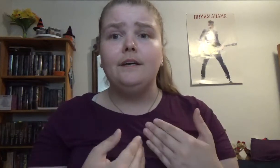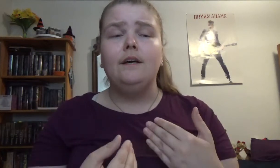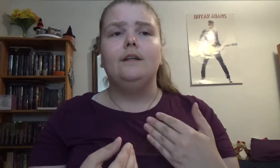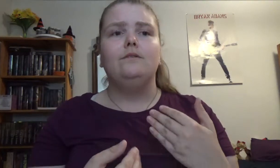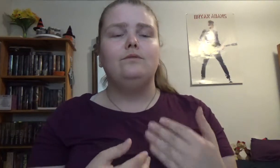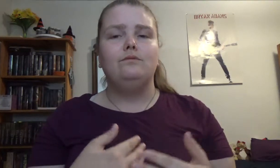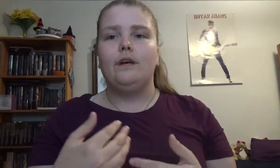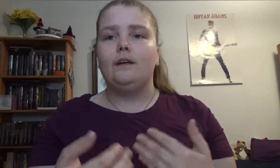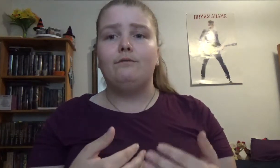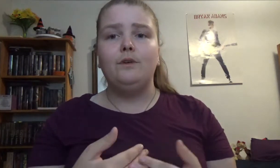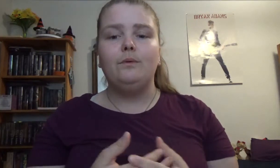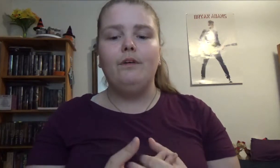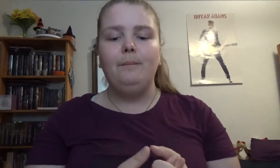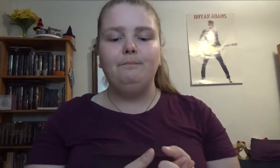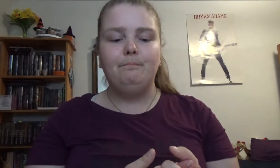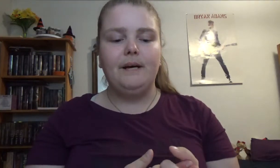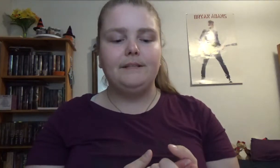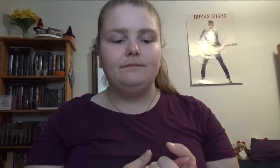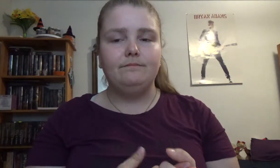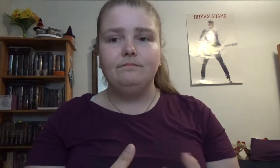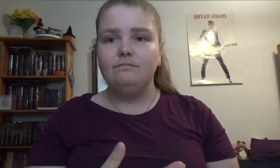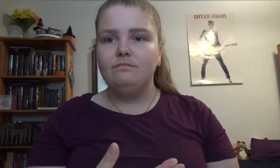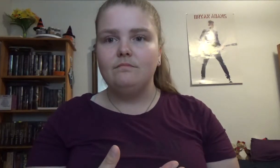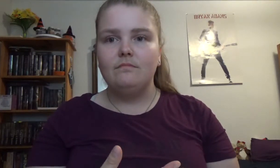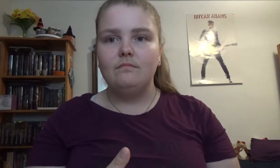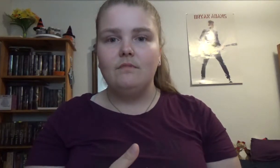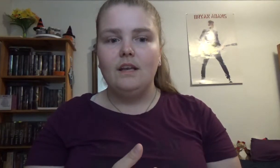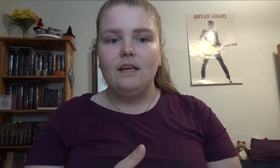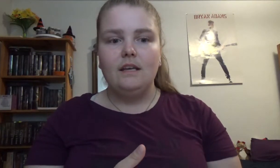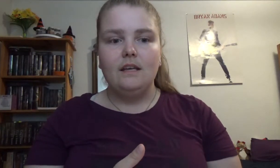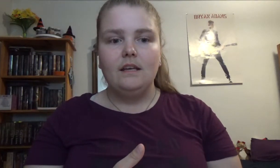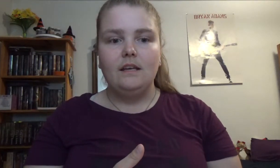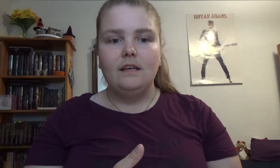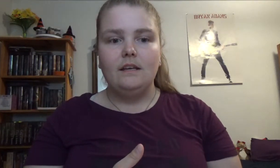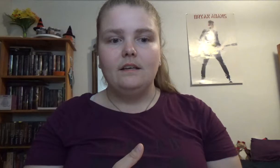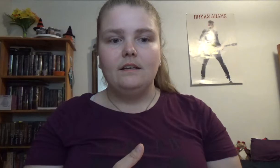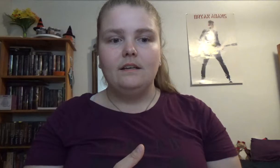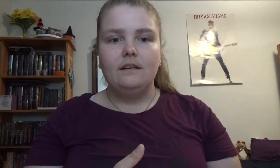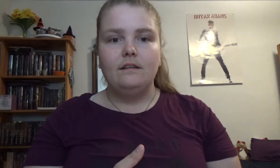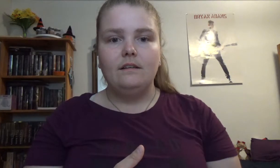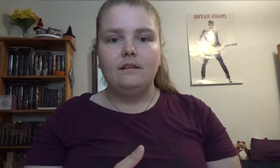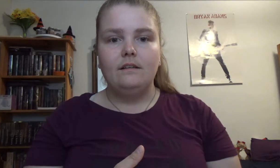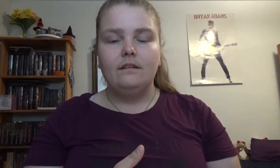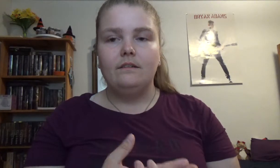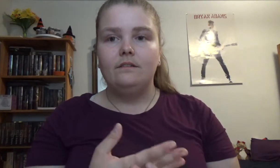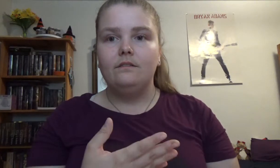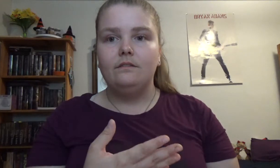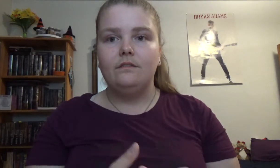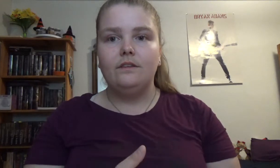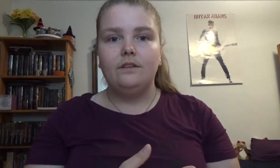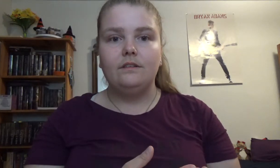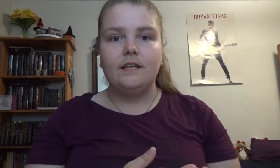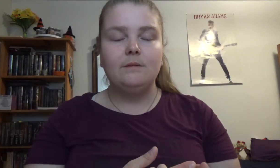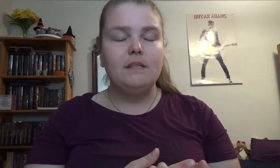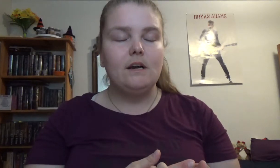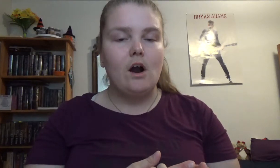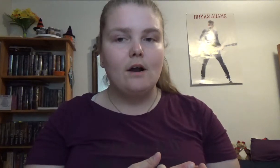like a few of them but like to me there are